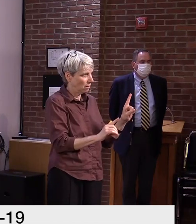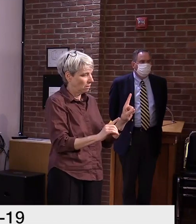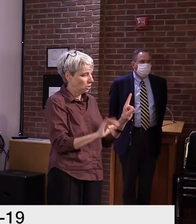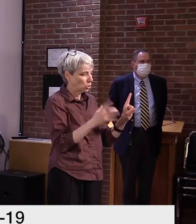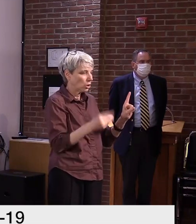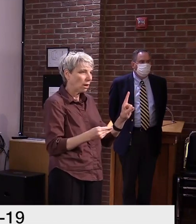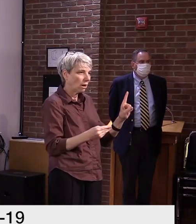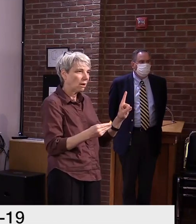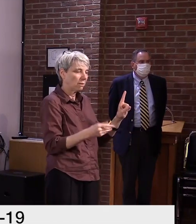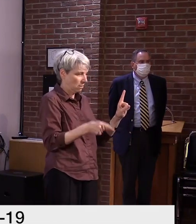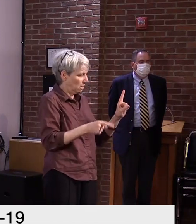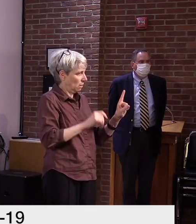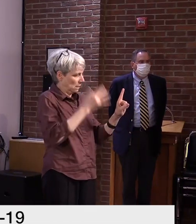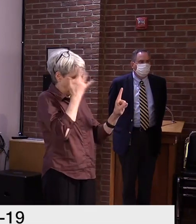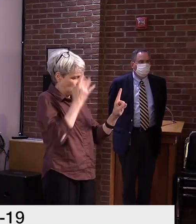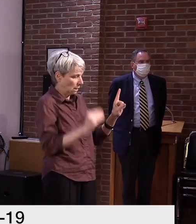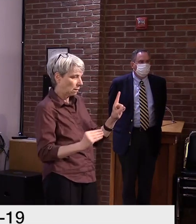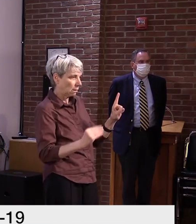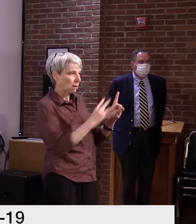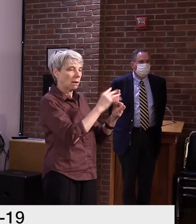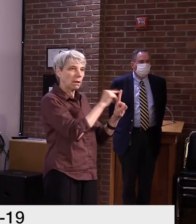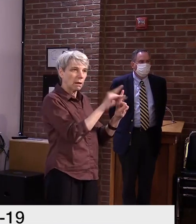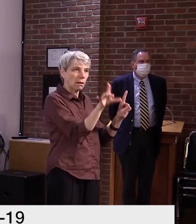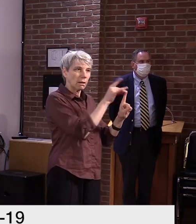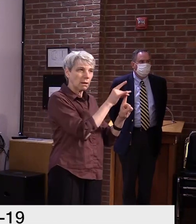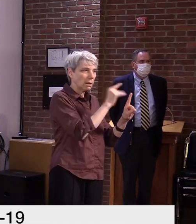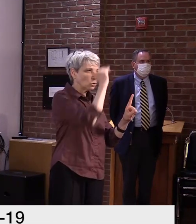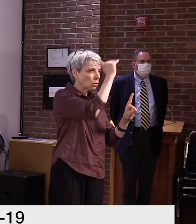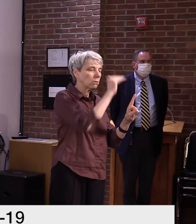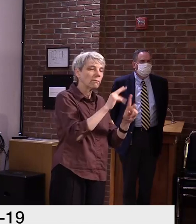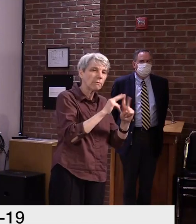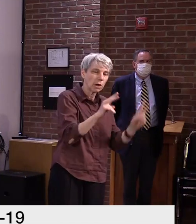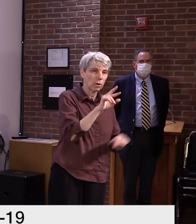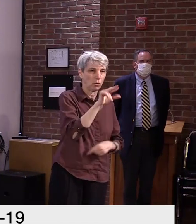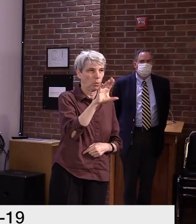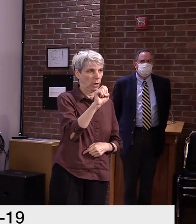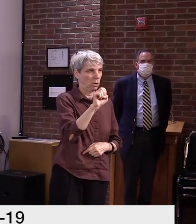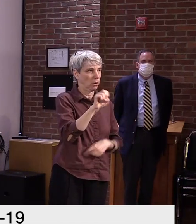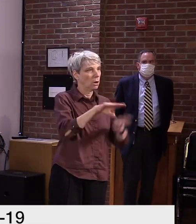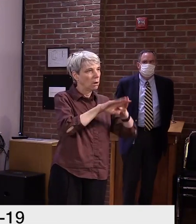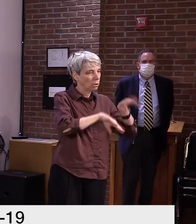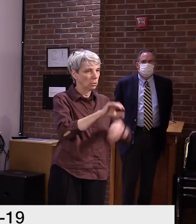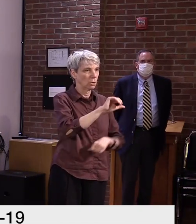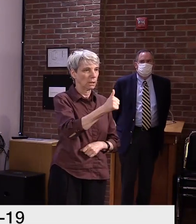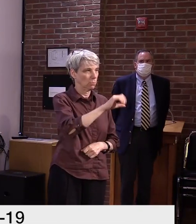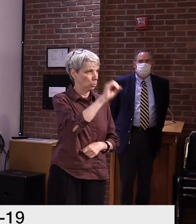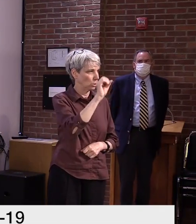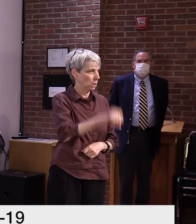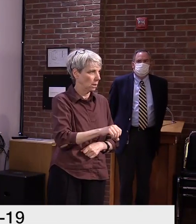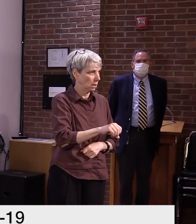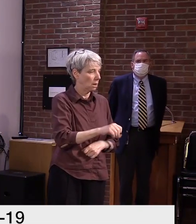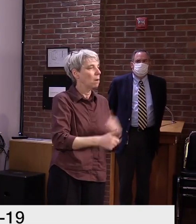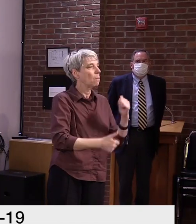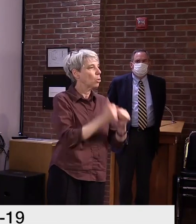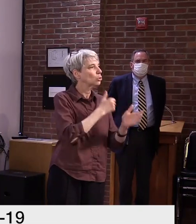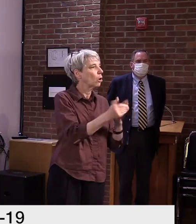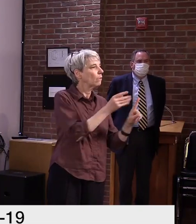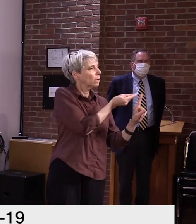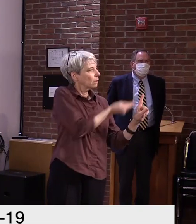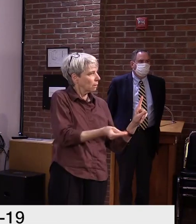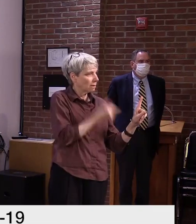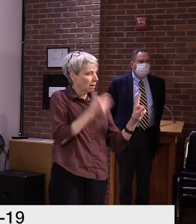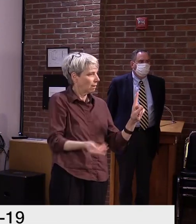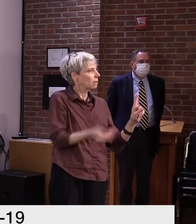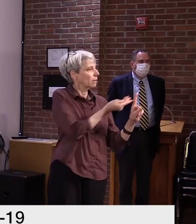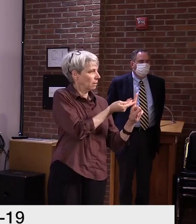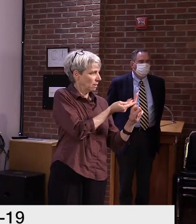transmitting the disease to adults. That would occur in much less than 10 percent of the time. In Iceland,